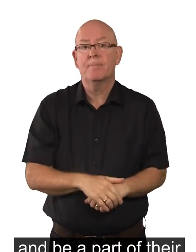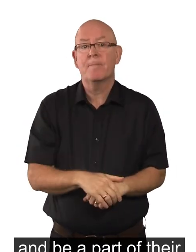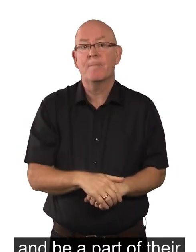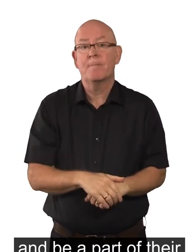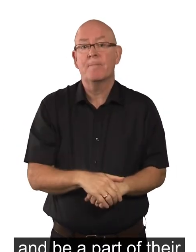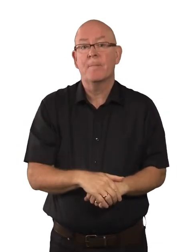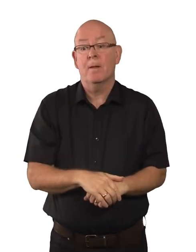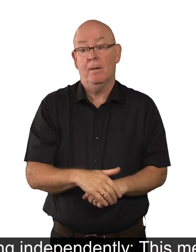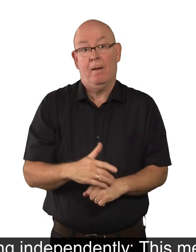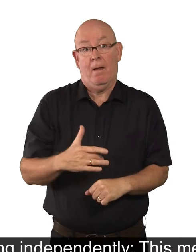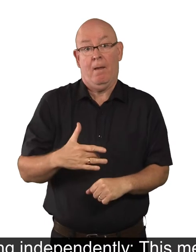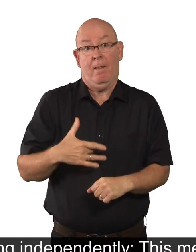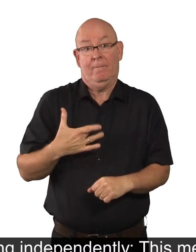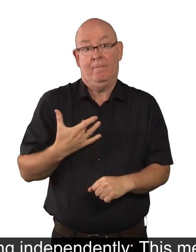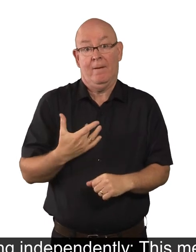independently